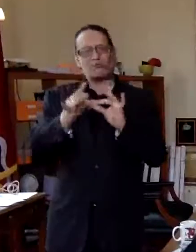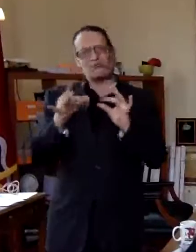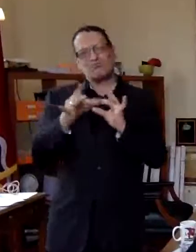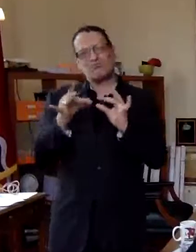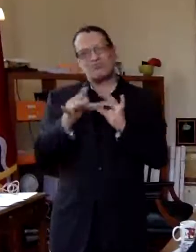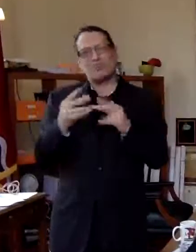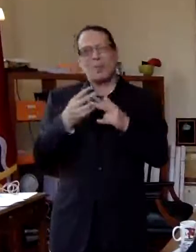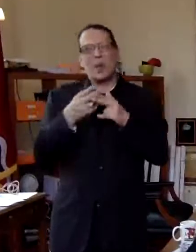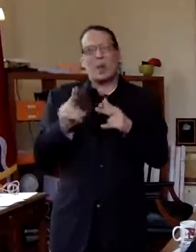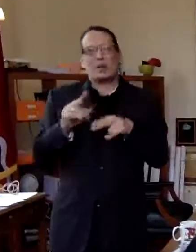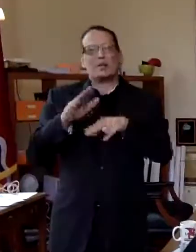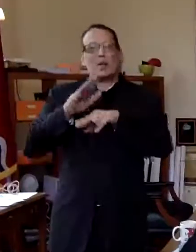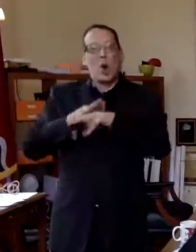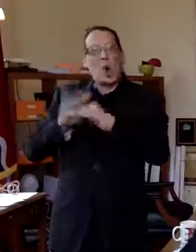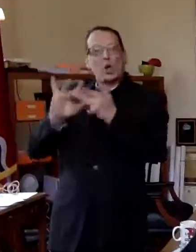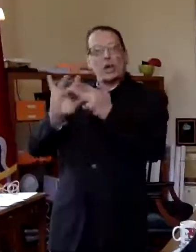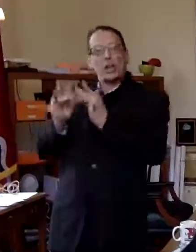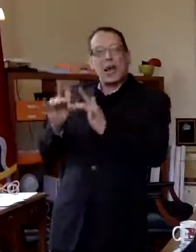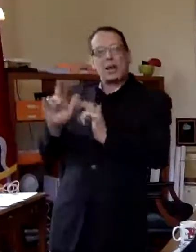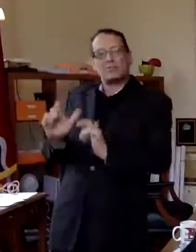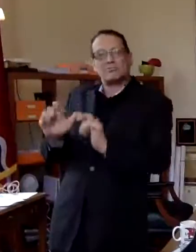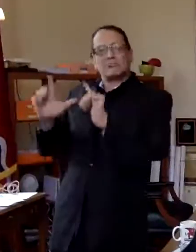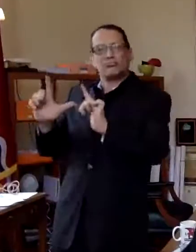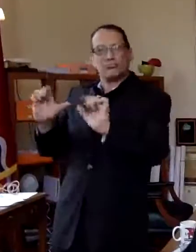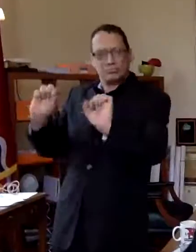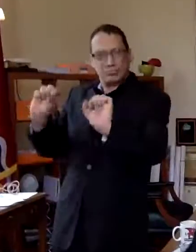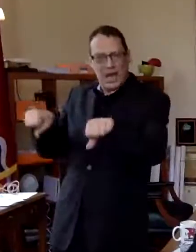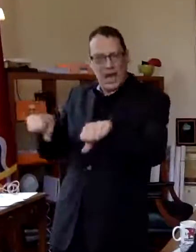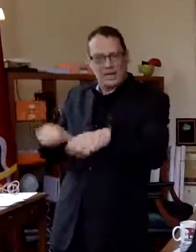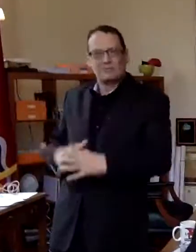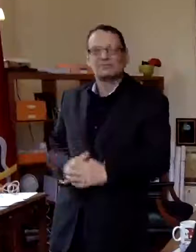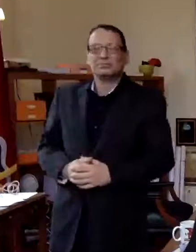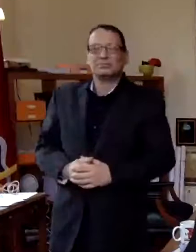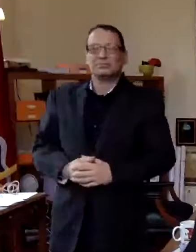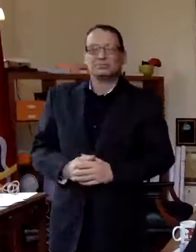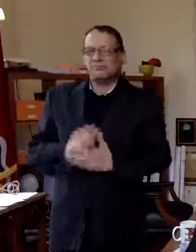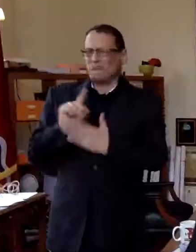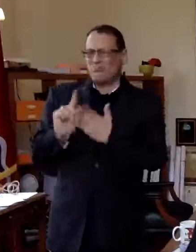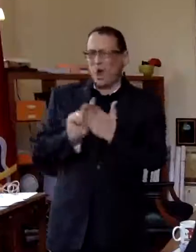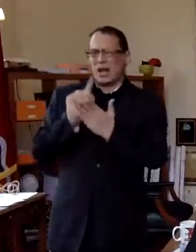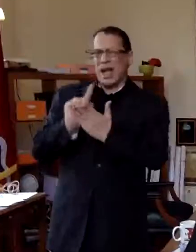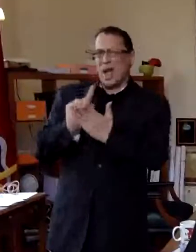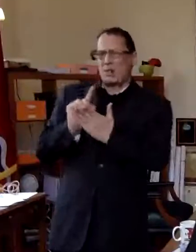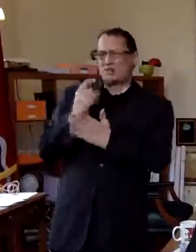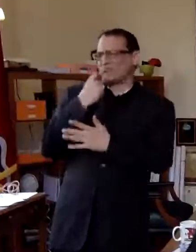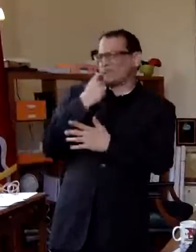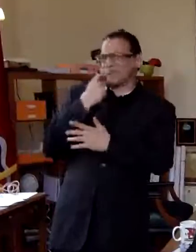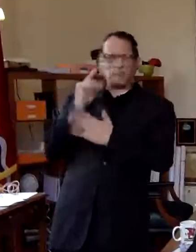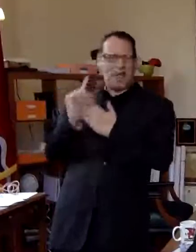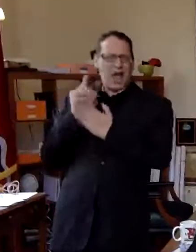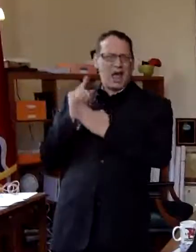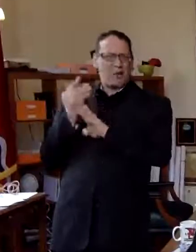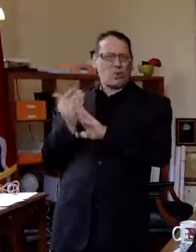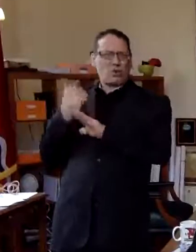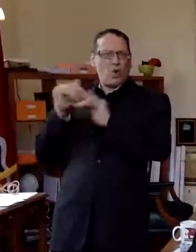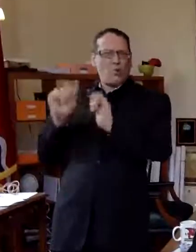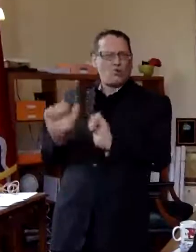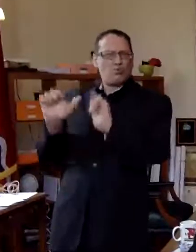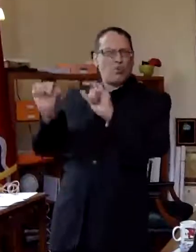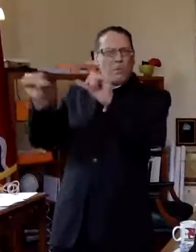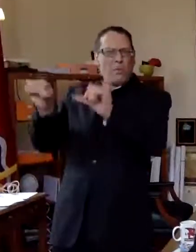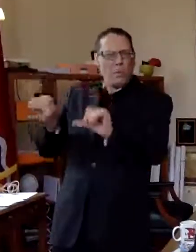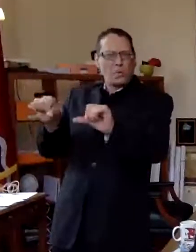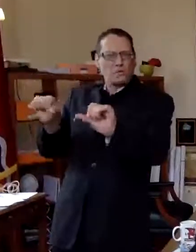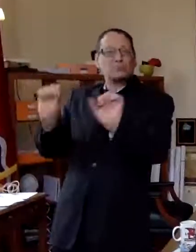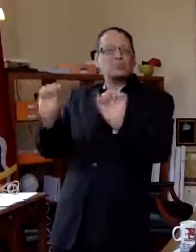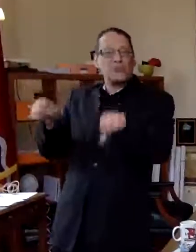bit about are online and um they were put up of maybe about an hour ago and so they're online you can